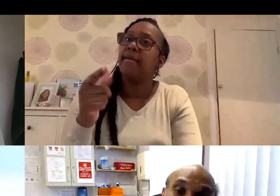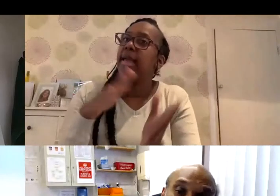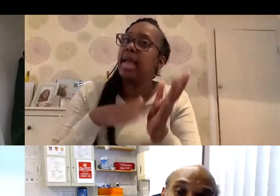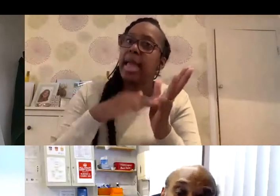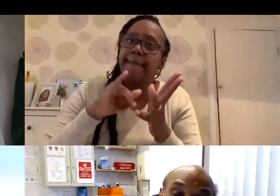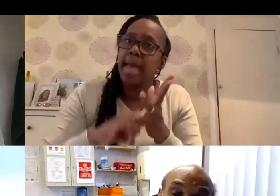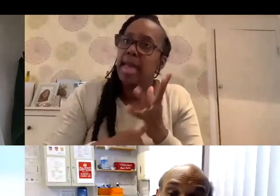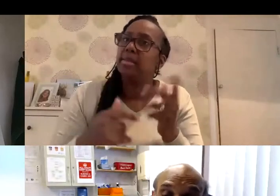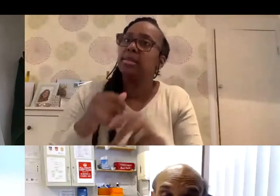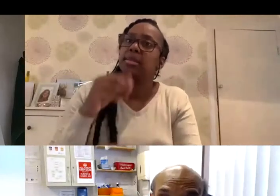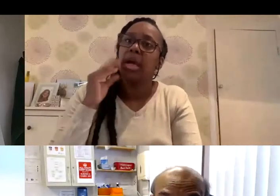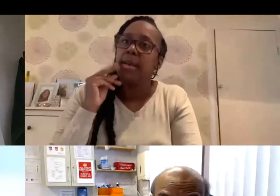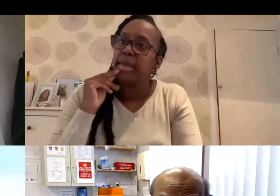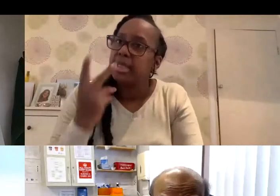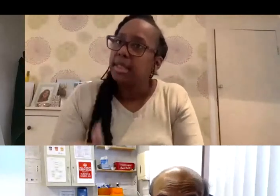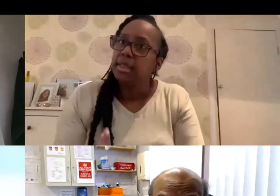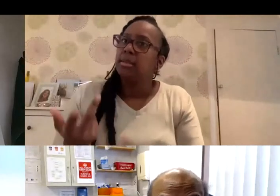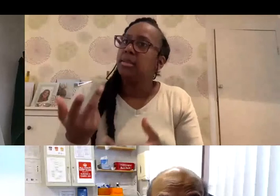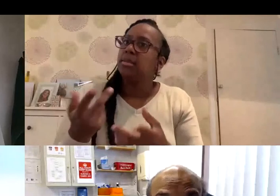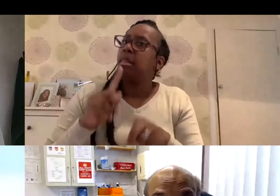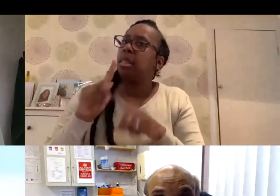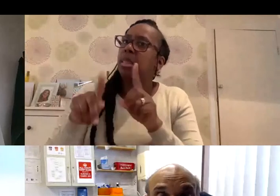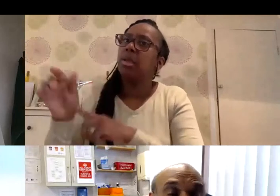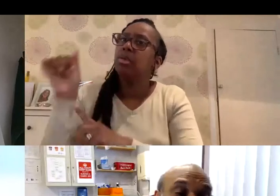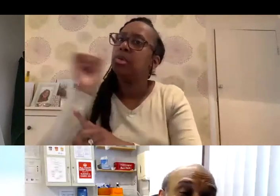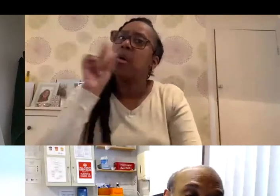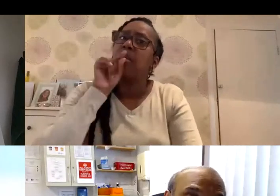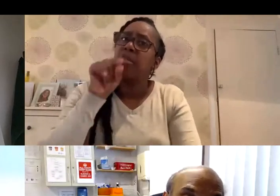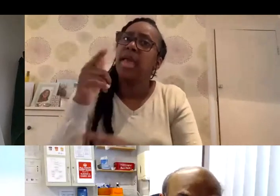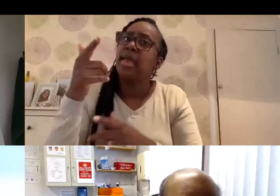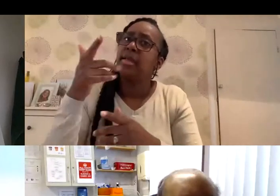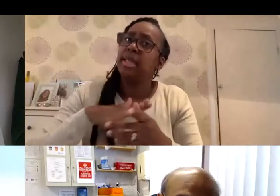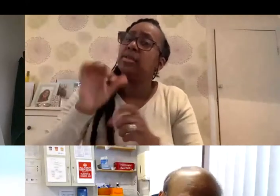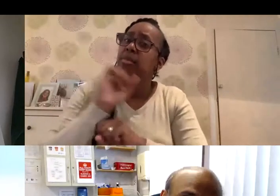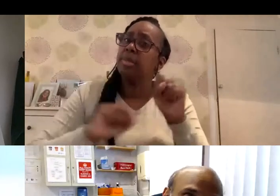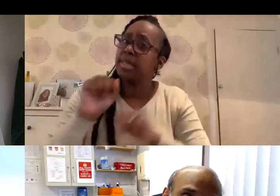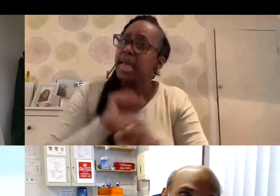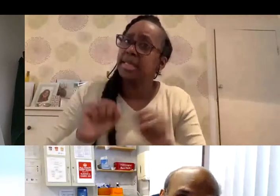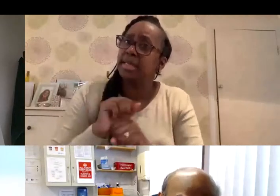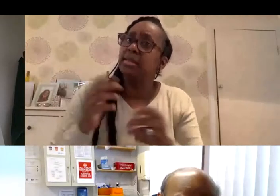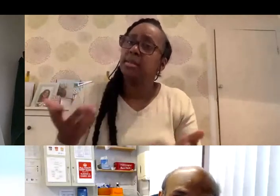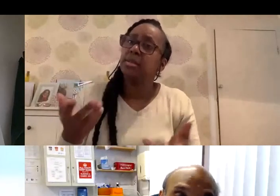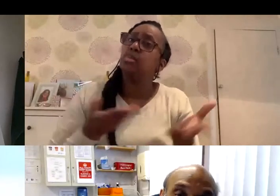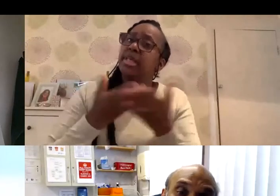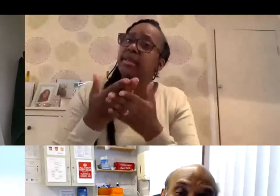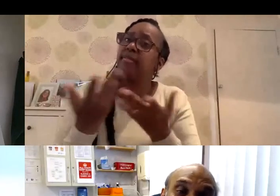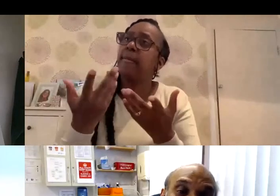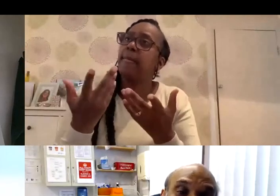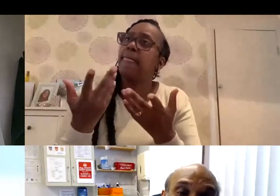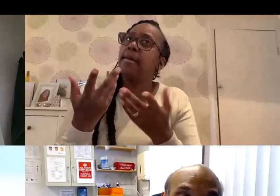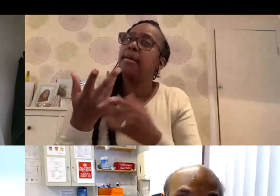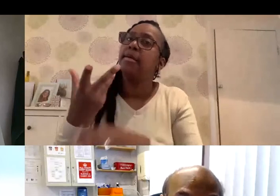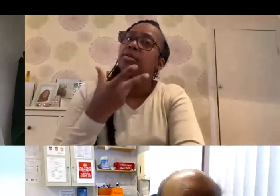we know that these people are vulnerable because we give them sometimes immunosuppressive drugs, which means that